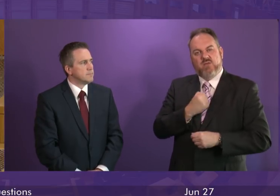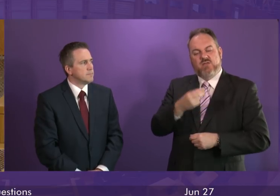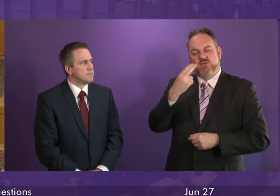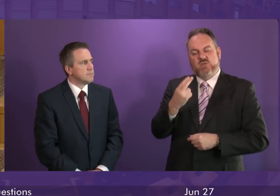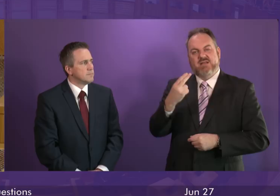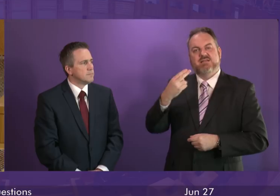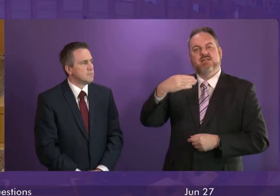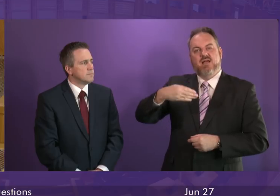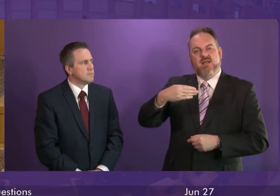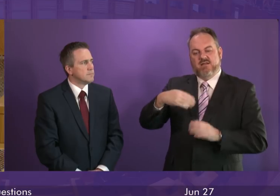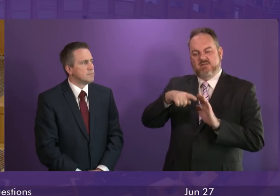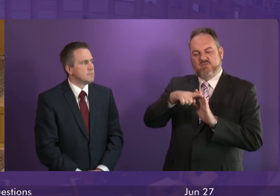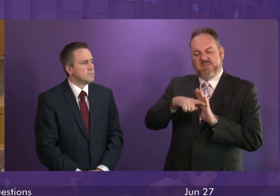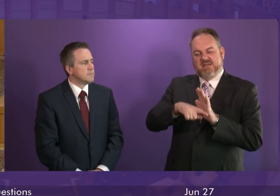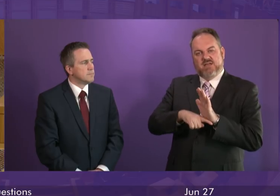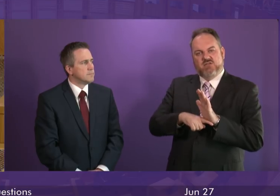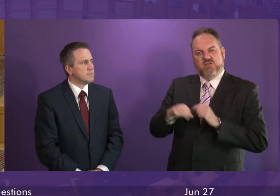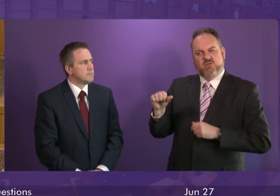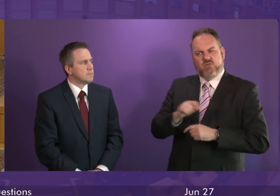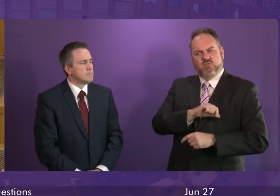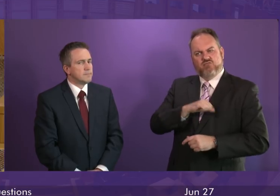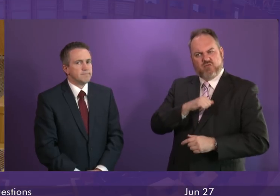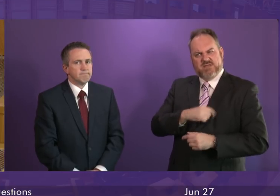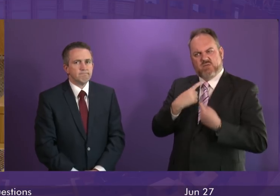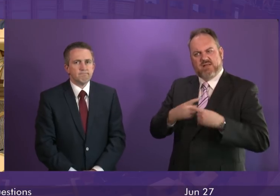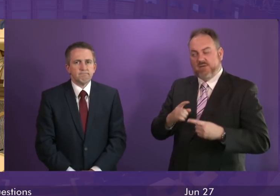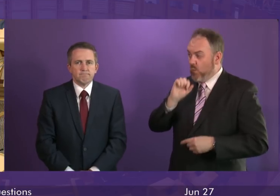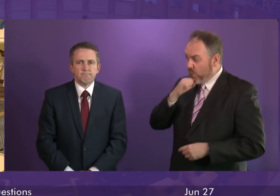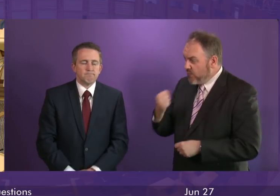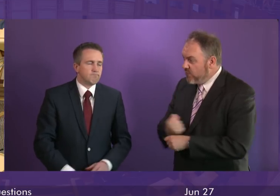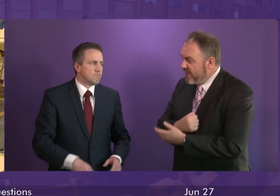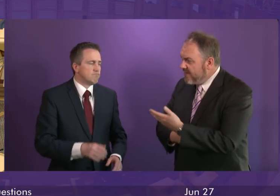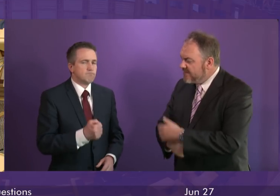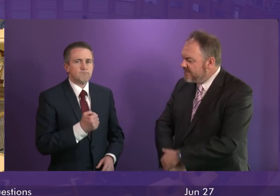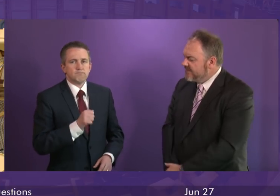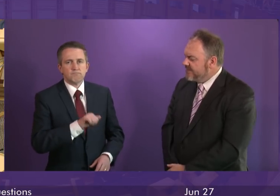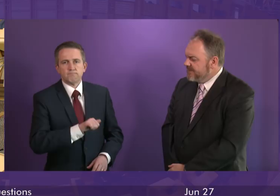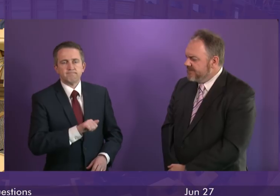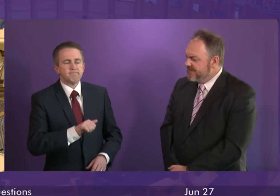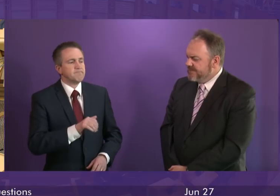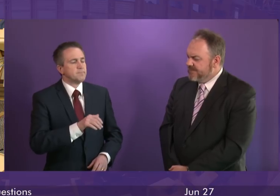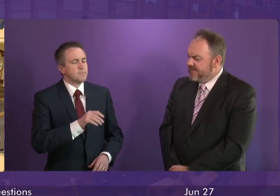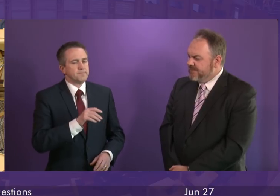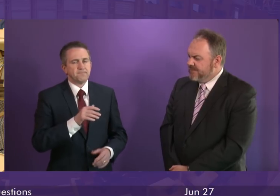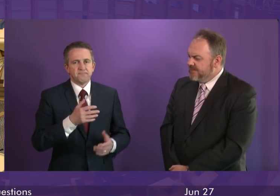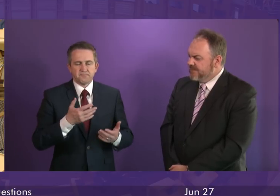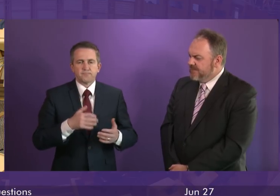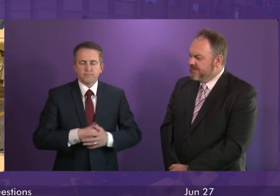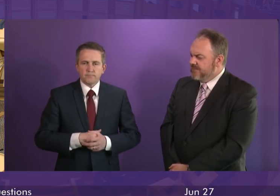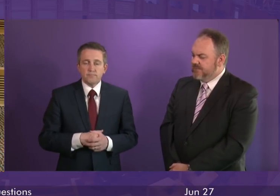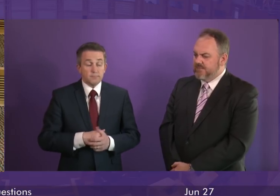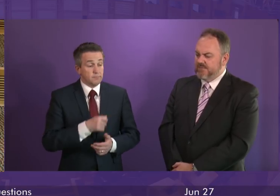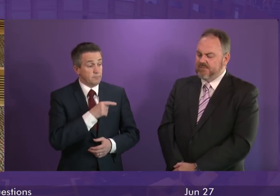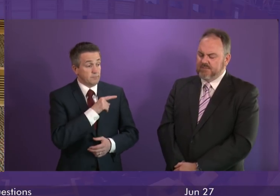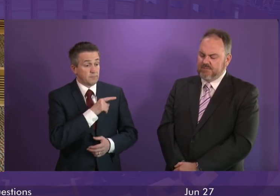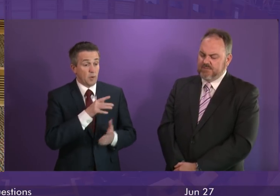that they promised to deliver. Will she do that? First Minister. Well firstly can I agree